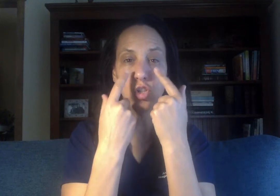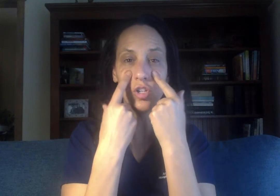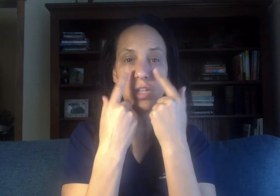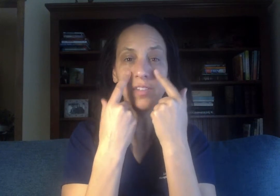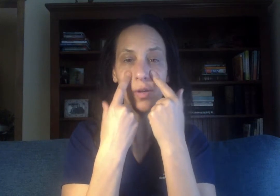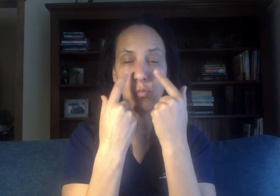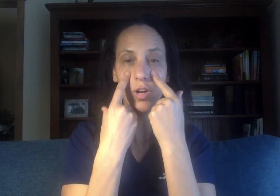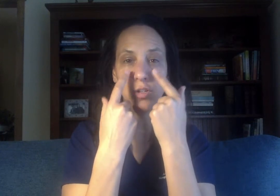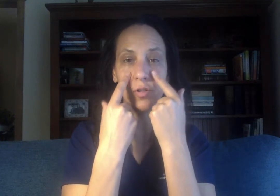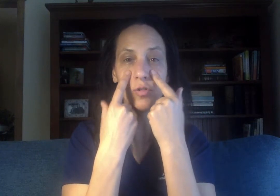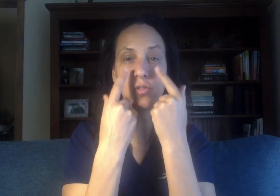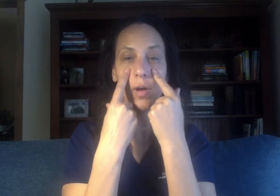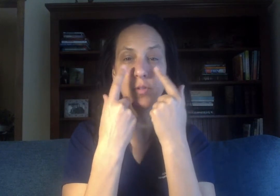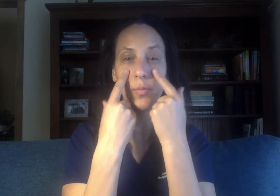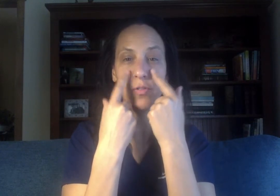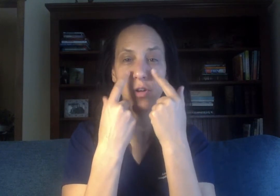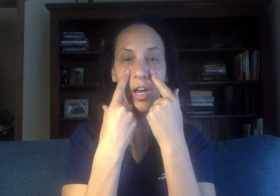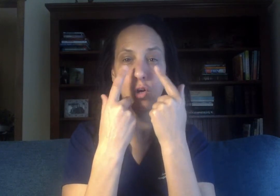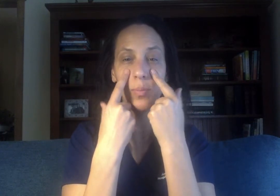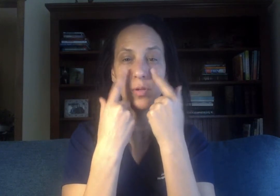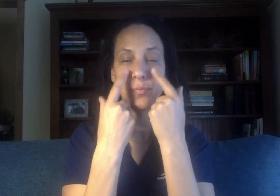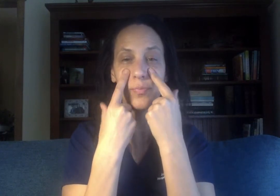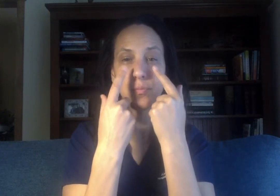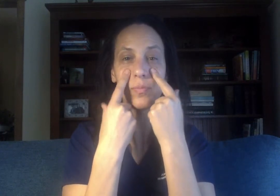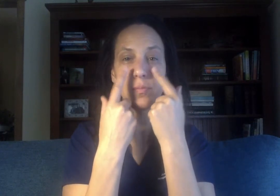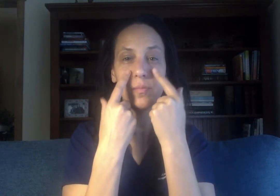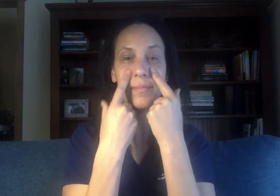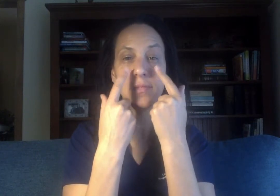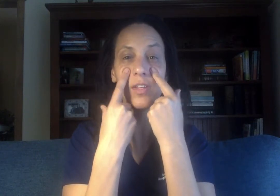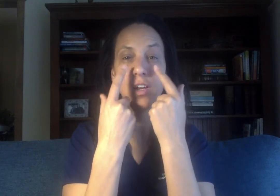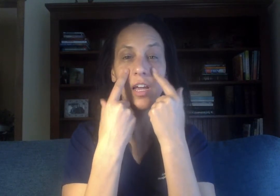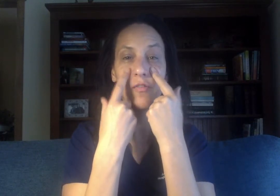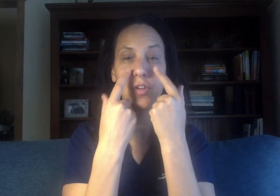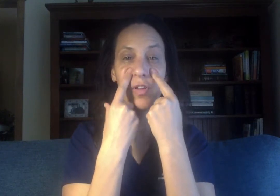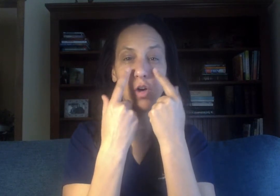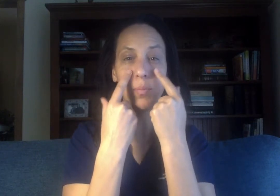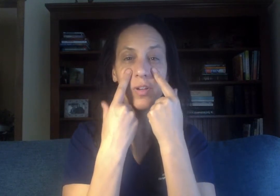look at someone who's come to me for help and feel helpless.